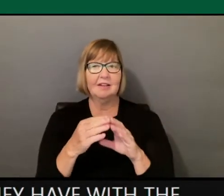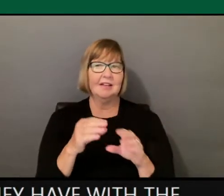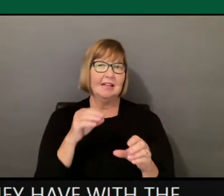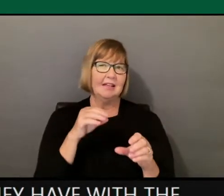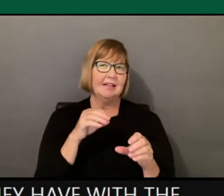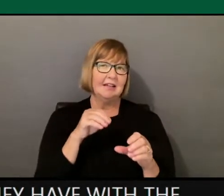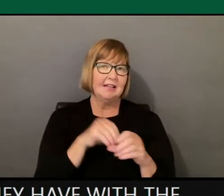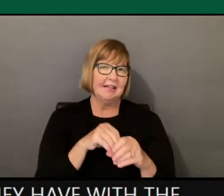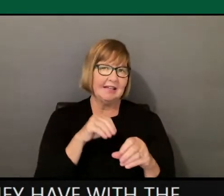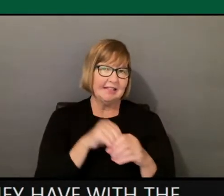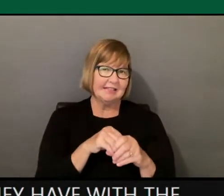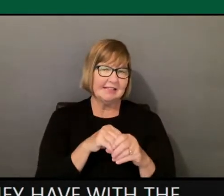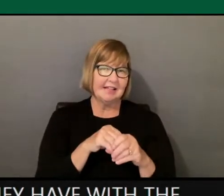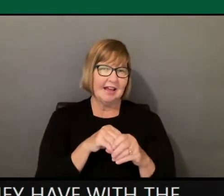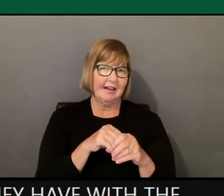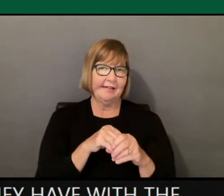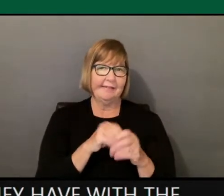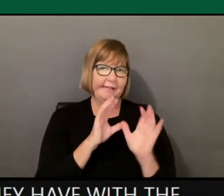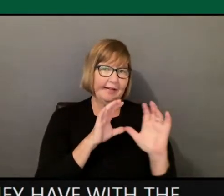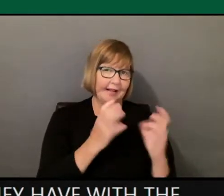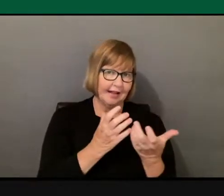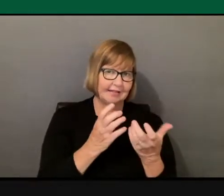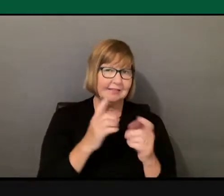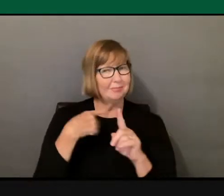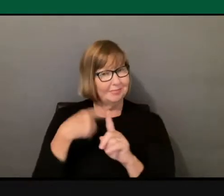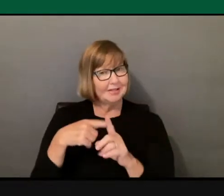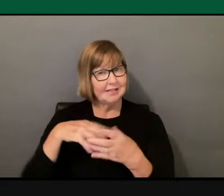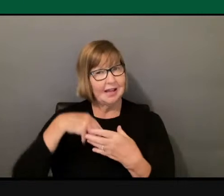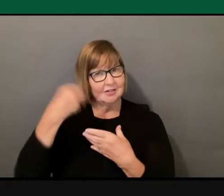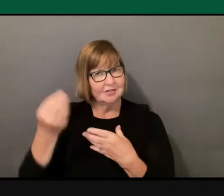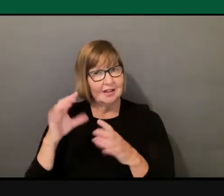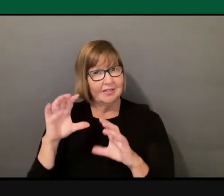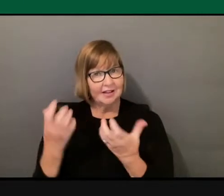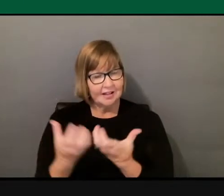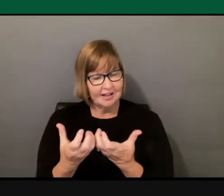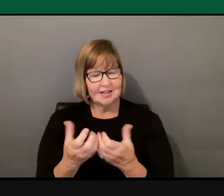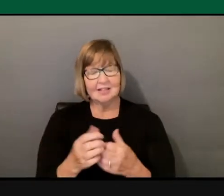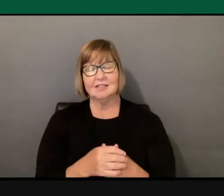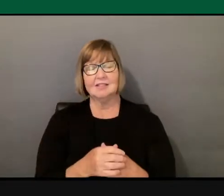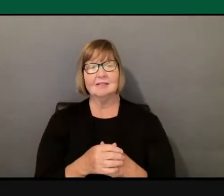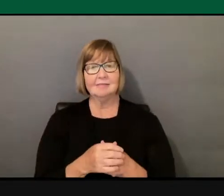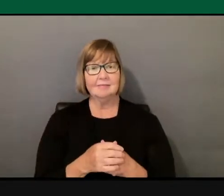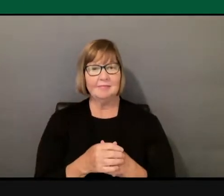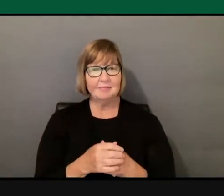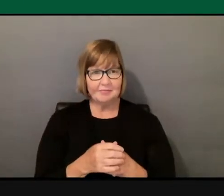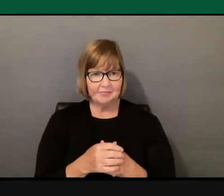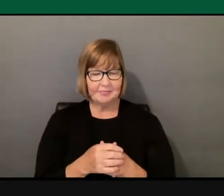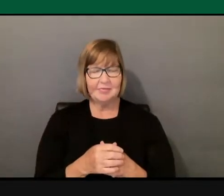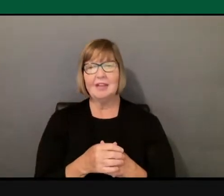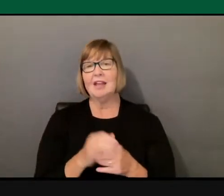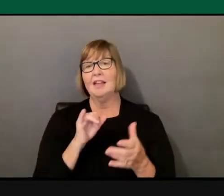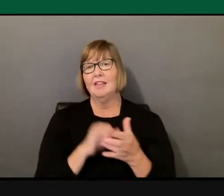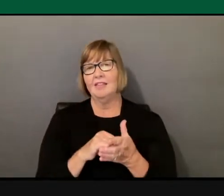know, their learning space. And so in this case, I partnered up, I partnered the course with